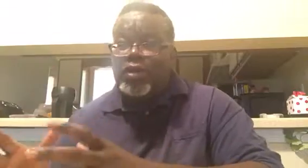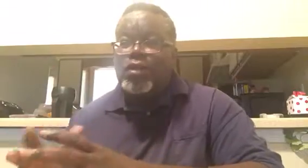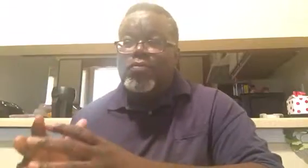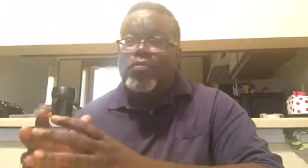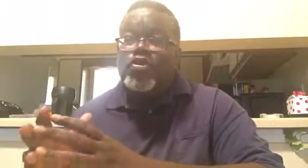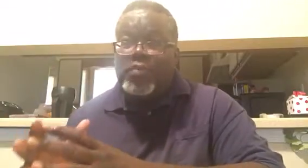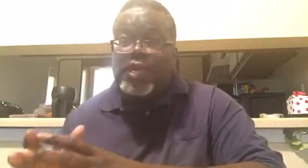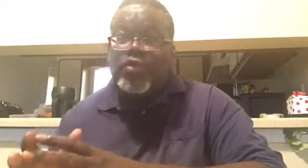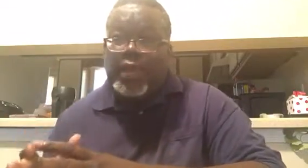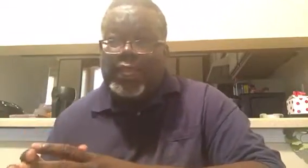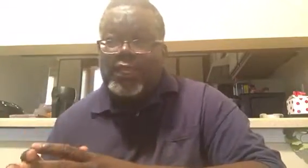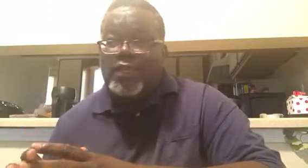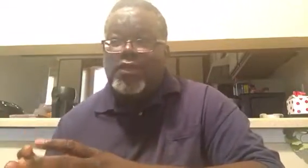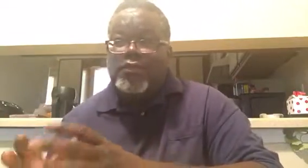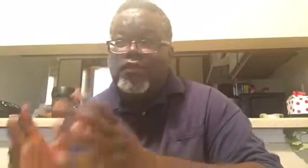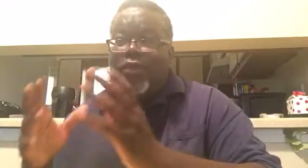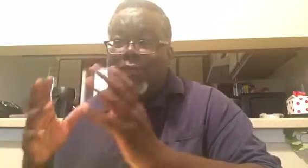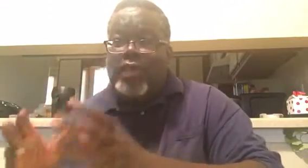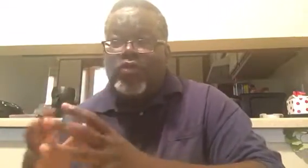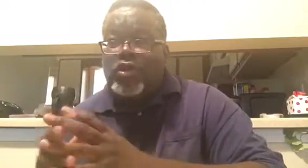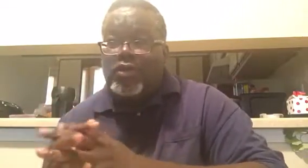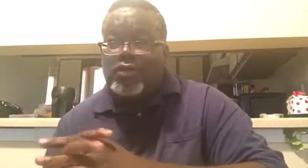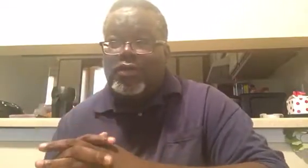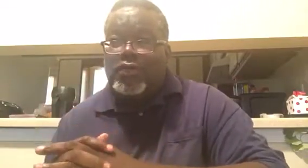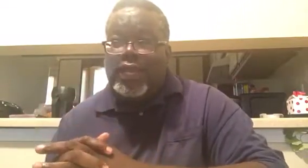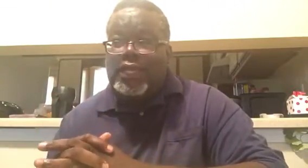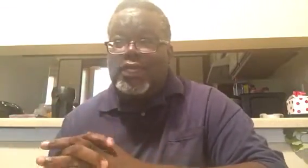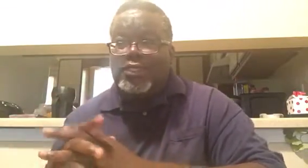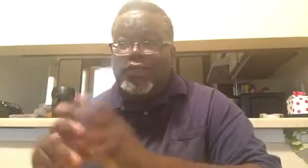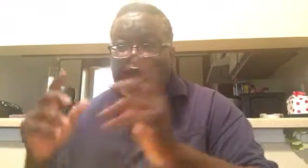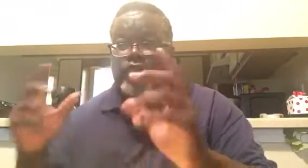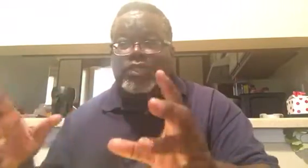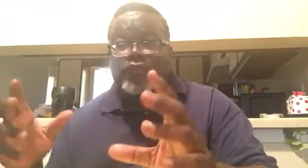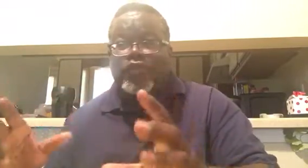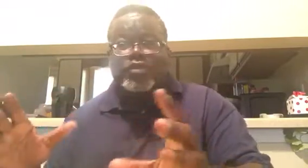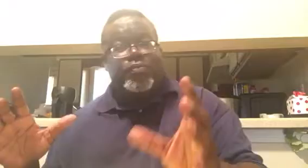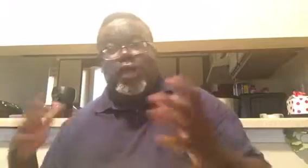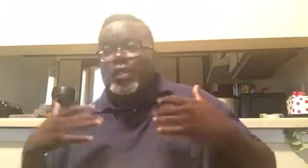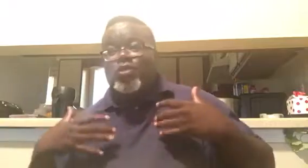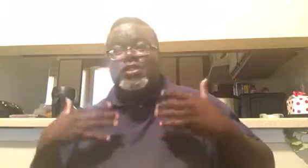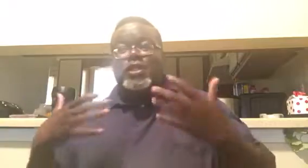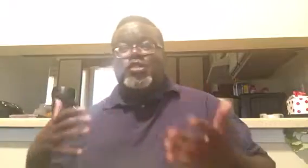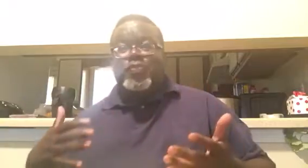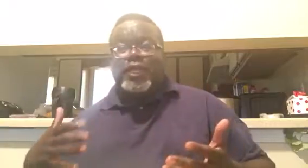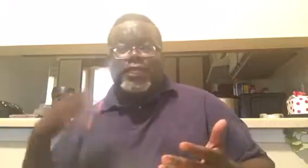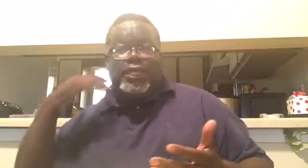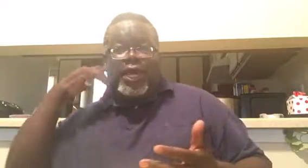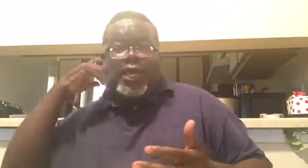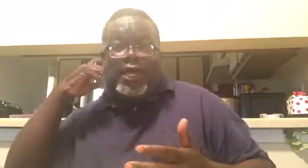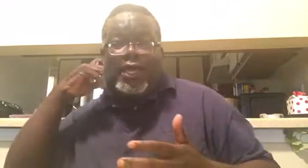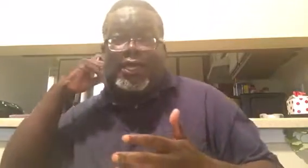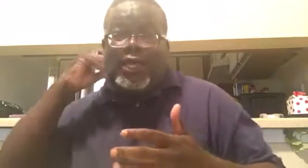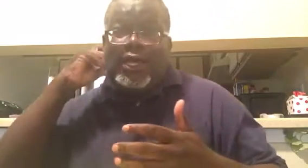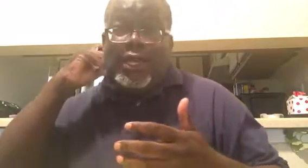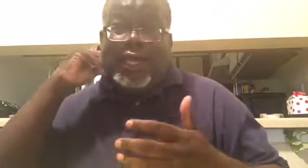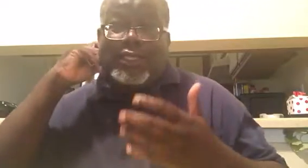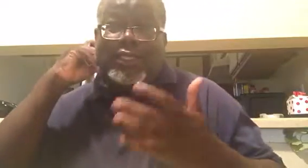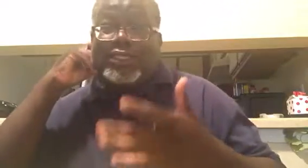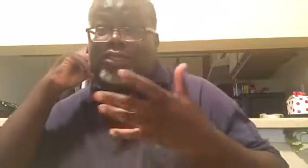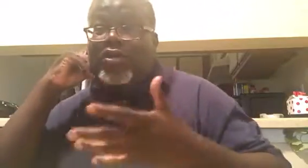blew me away from that word. Okay. So that was the first surprise. It wasn't expected. Uh, uh, like I said, she's